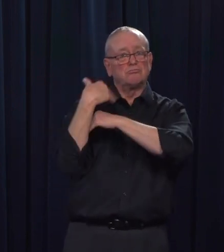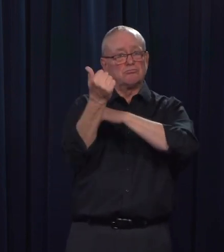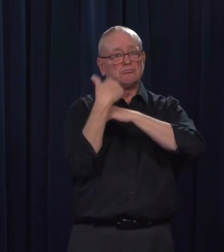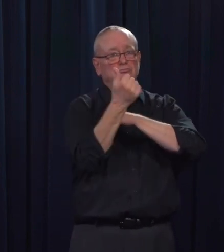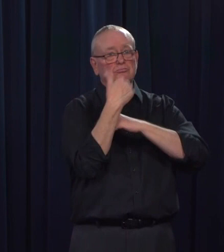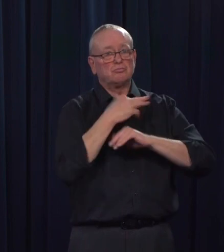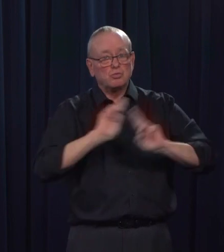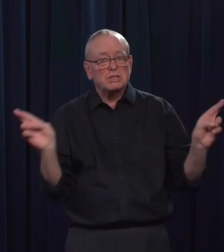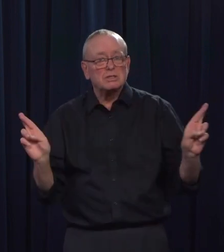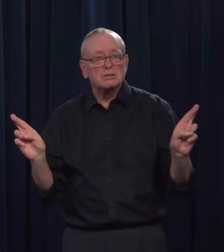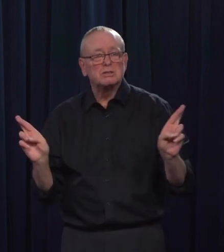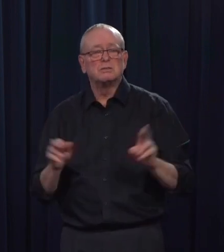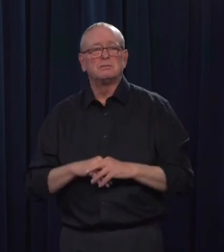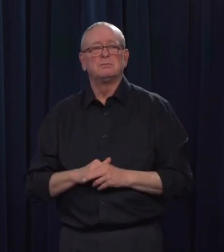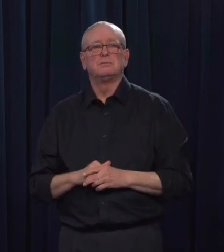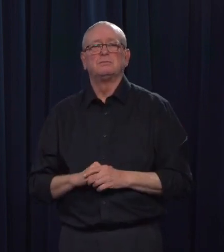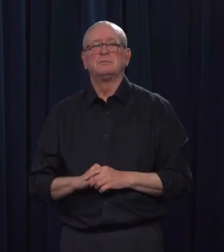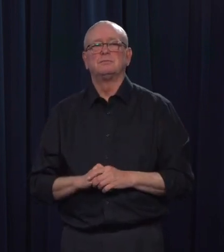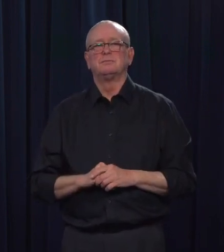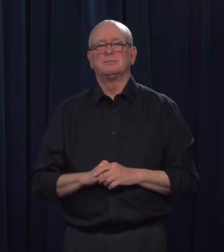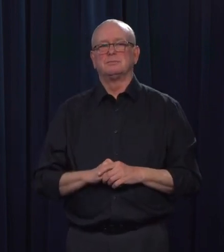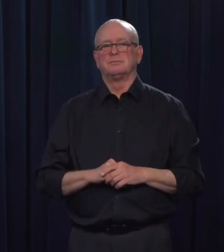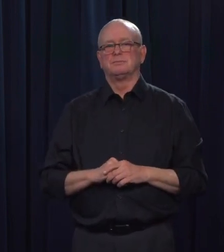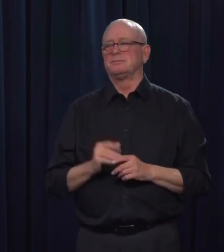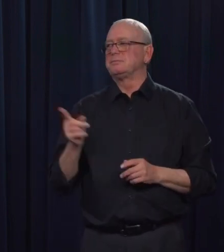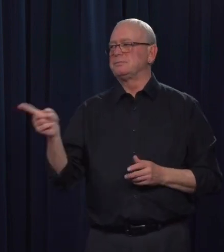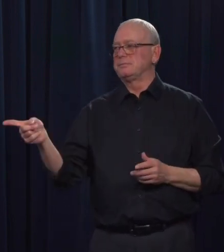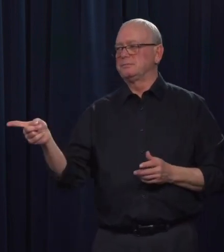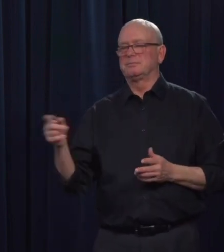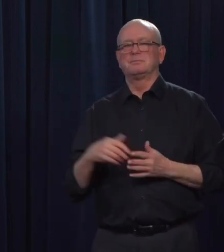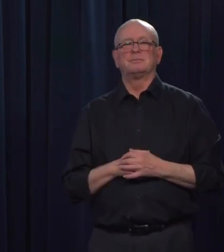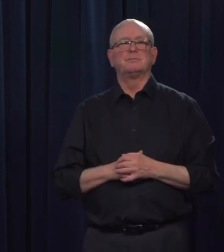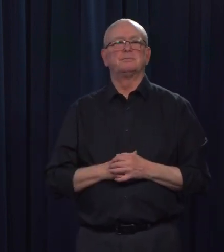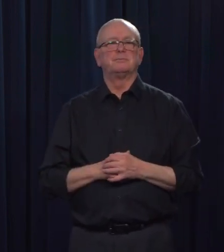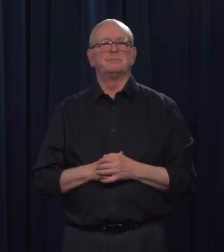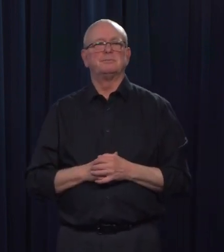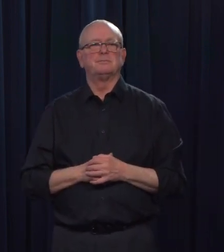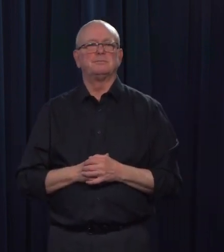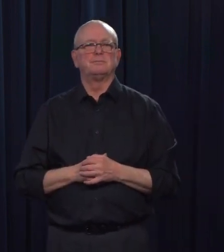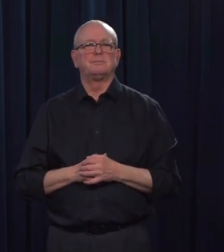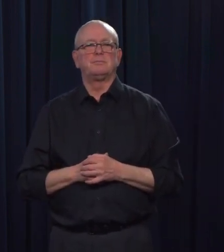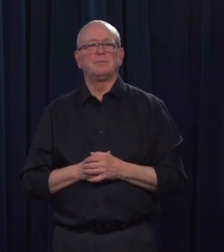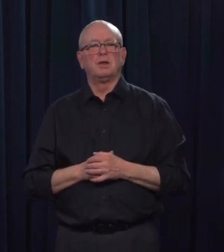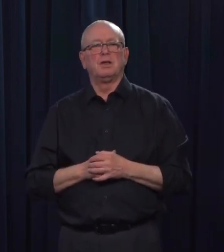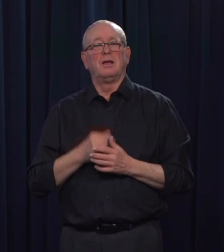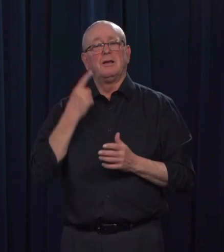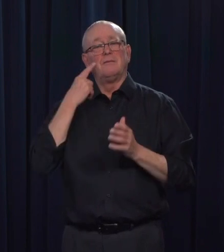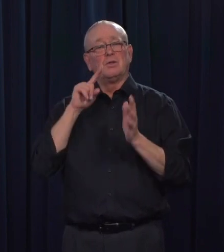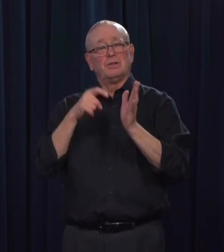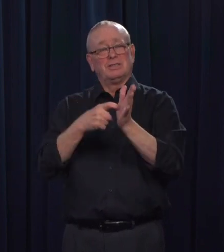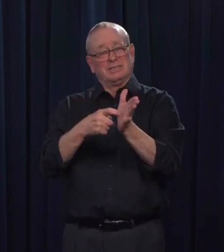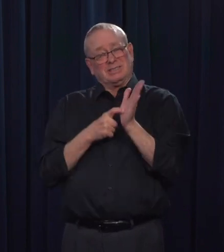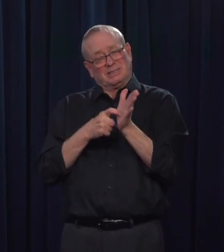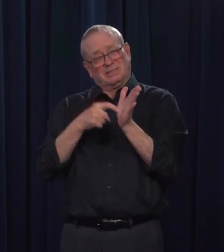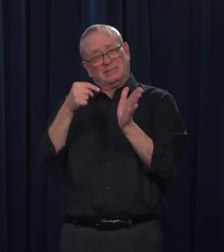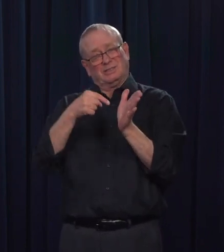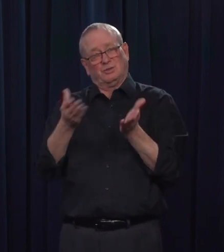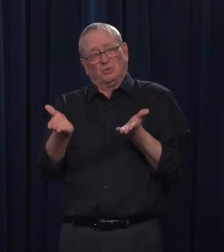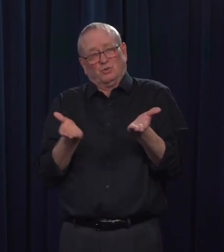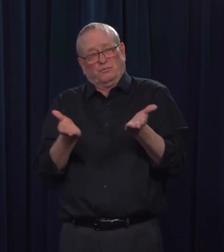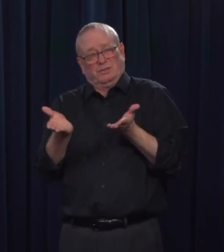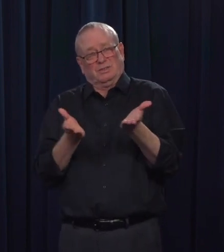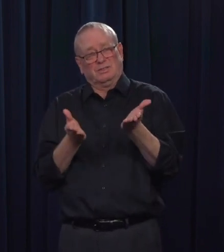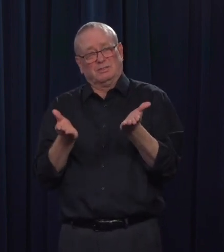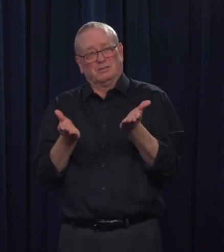if it's, if that distribution network is important and required to keep an essential service, like agriculture operating, that is